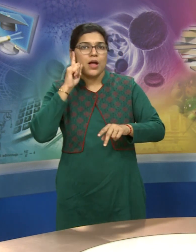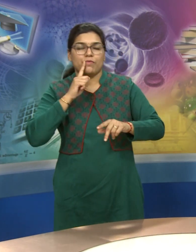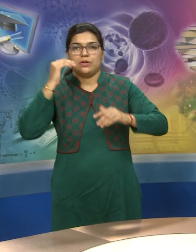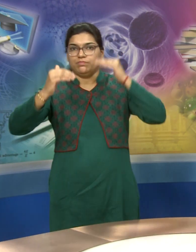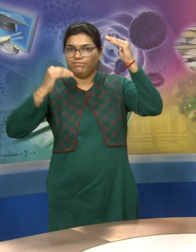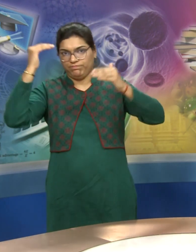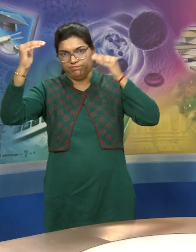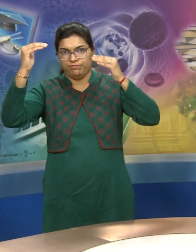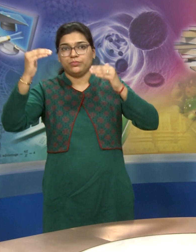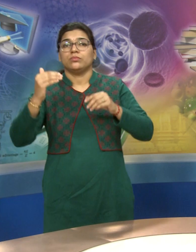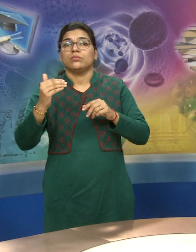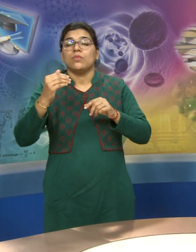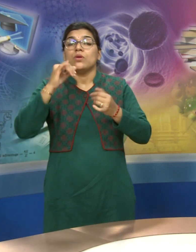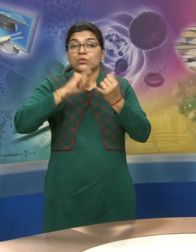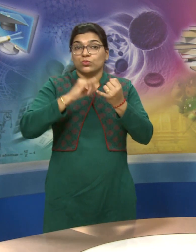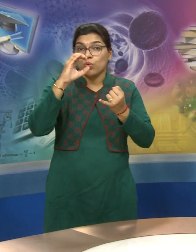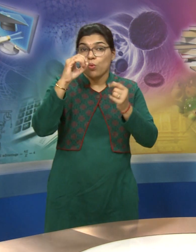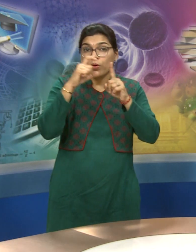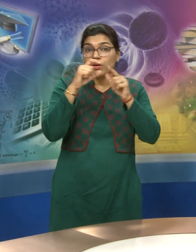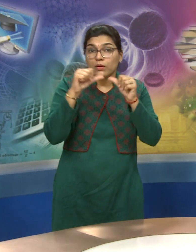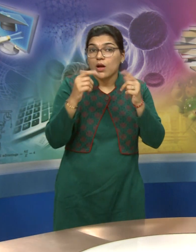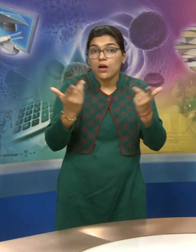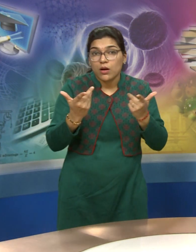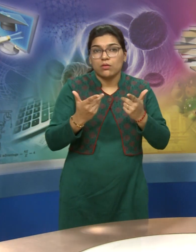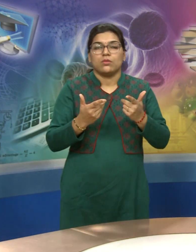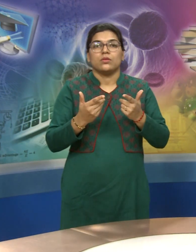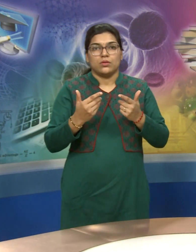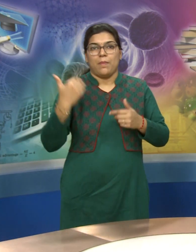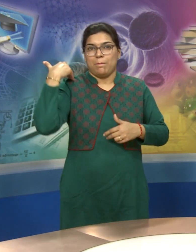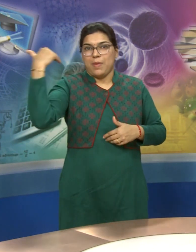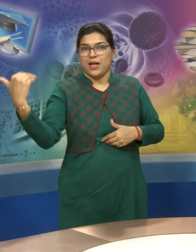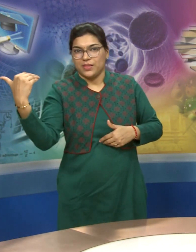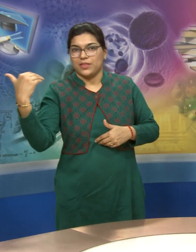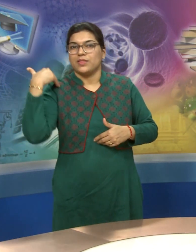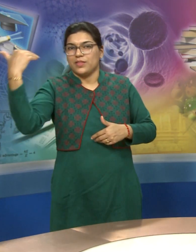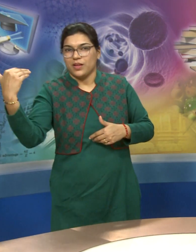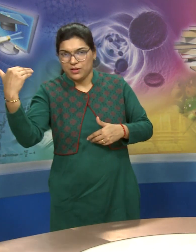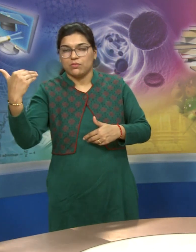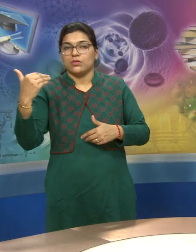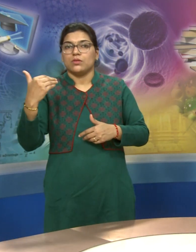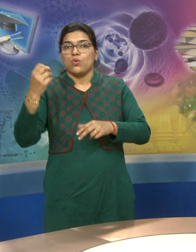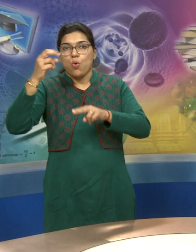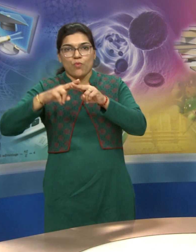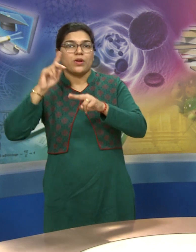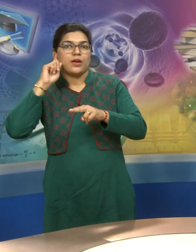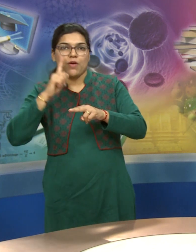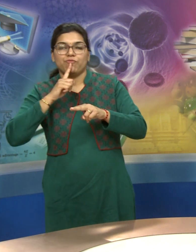deaf adult, and interview them about the role of sign language